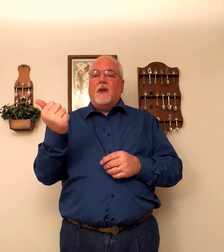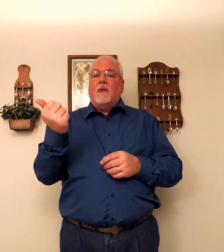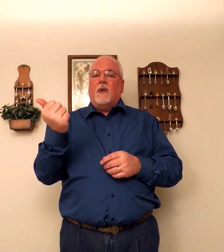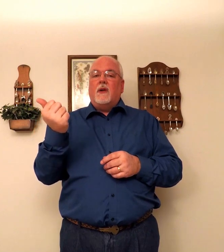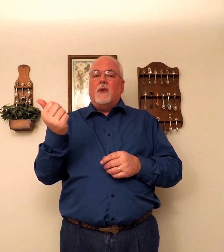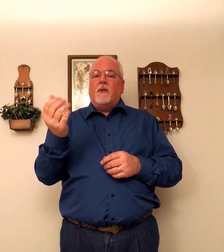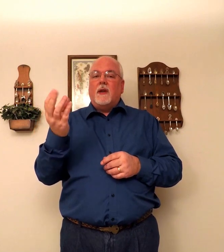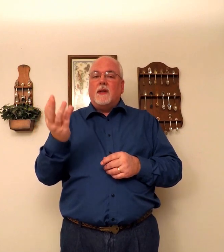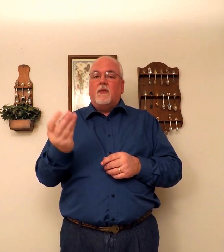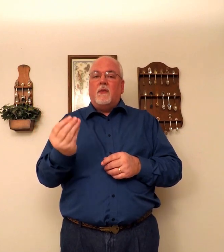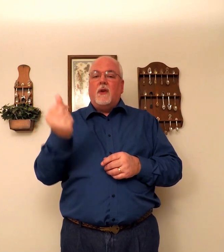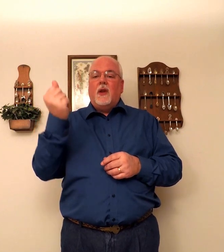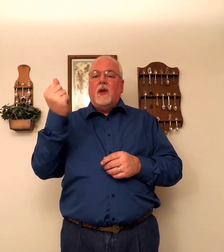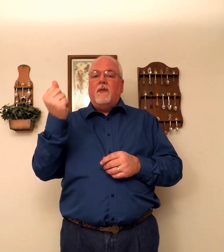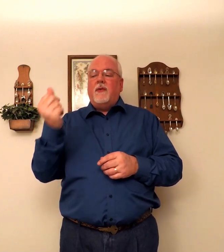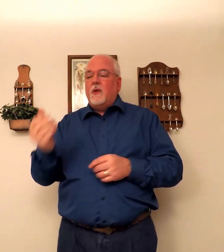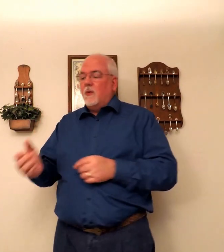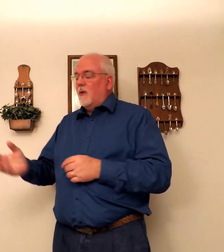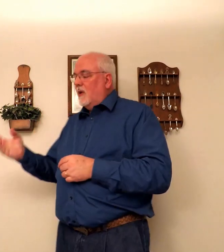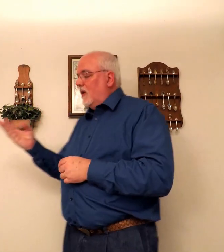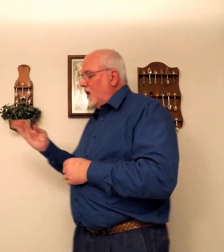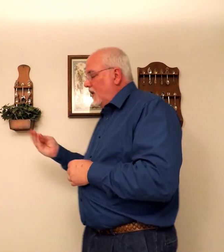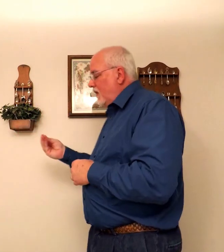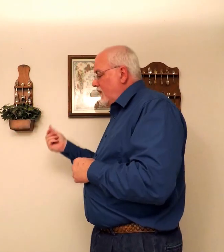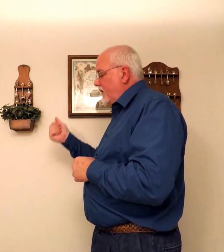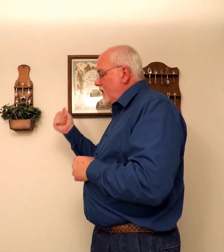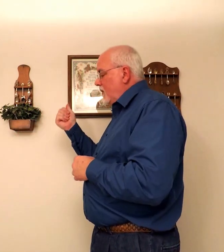Run to the rest of it. Few. Few.